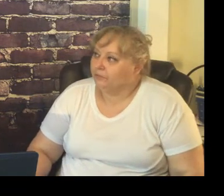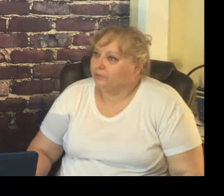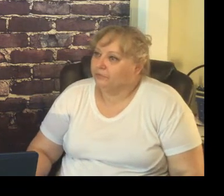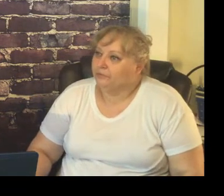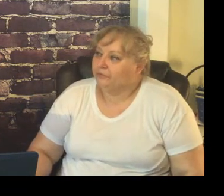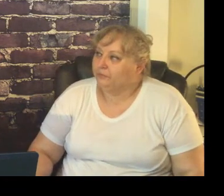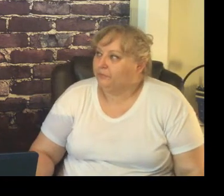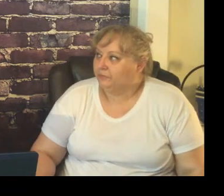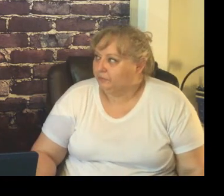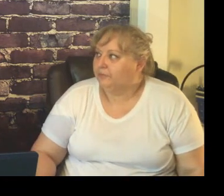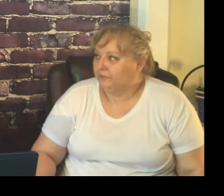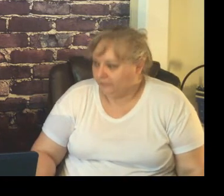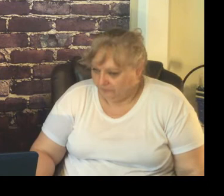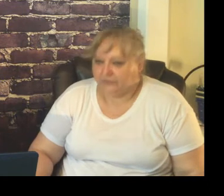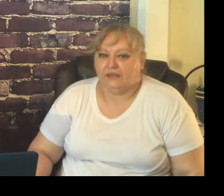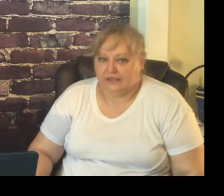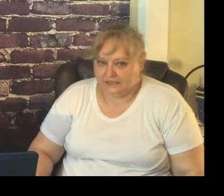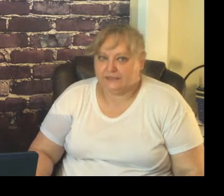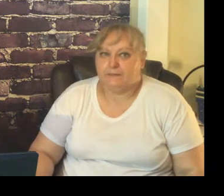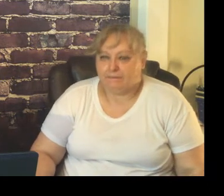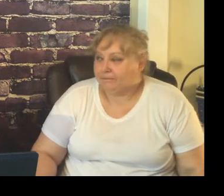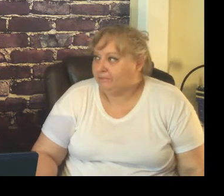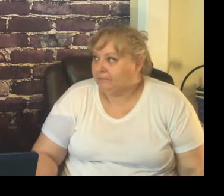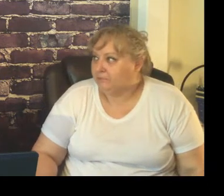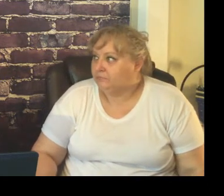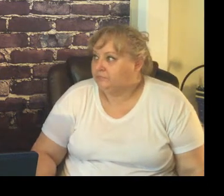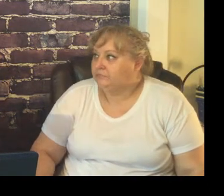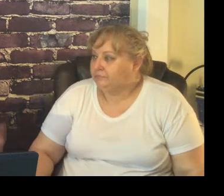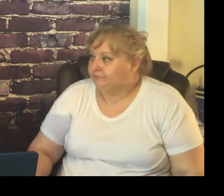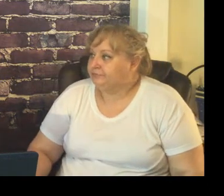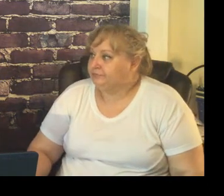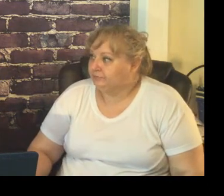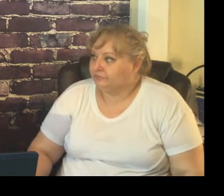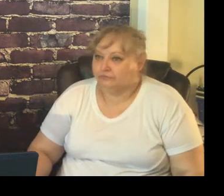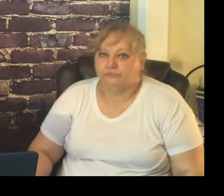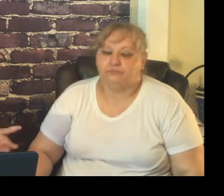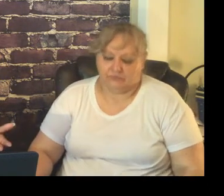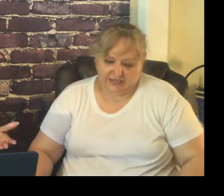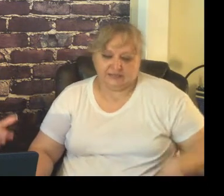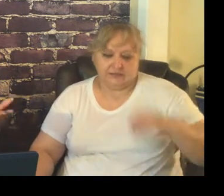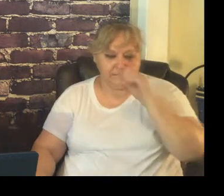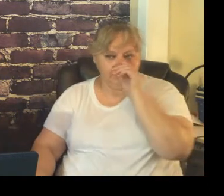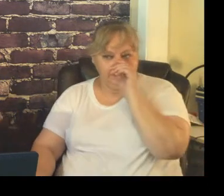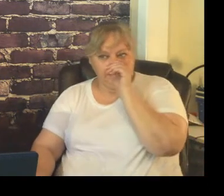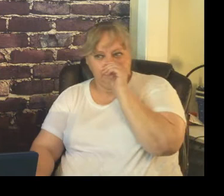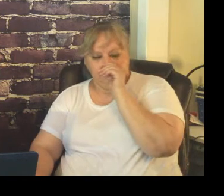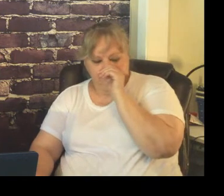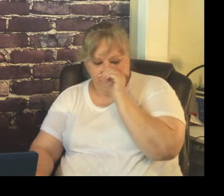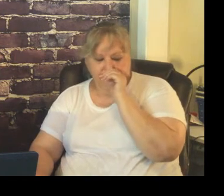how do I want that classroom to function and it differs from person to person to person yes because our personalities are different